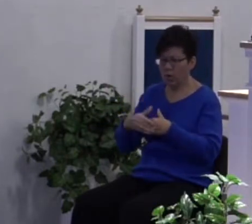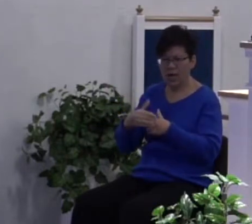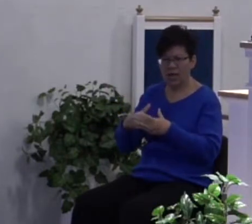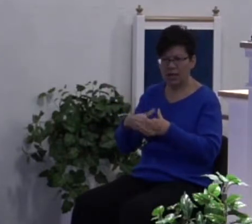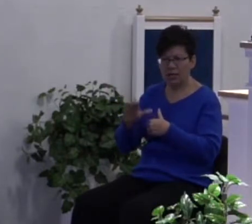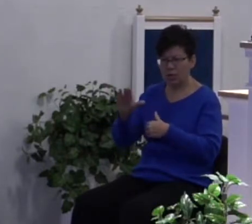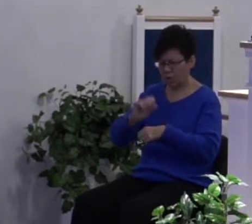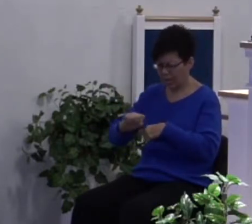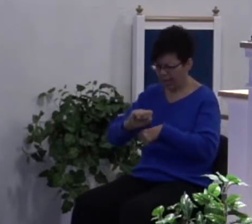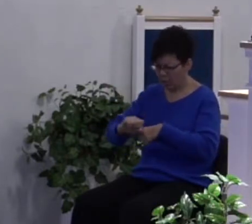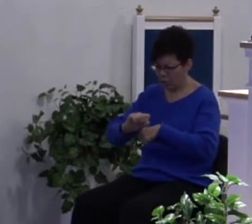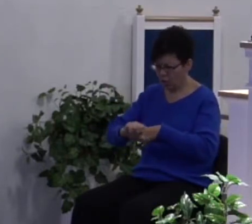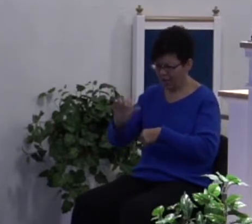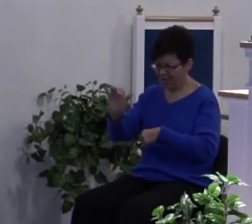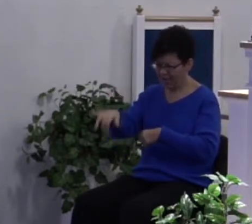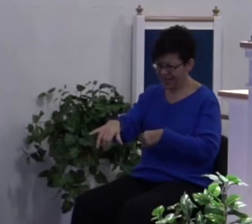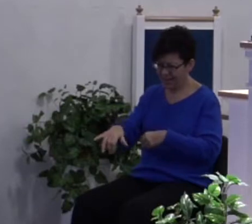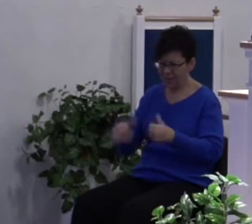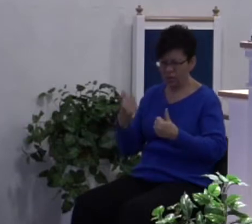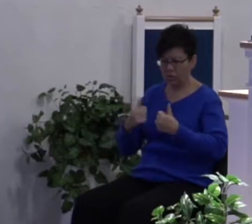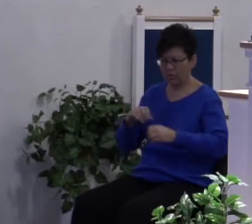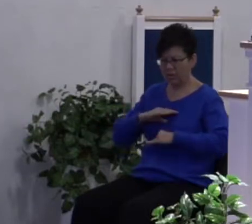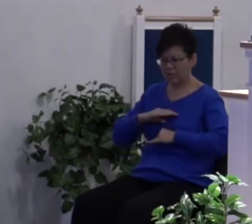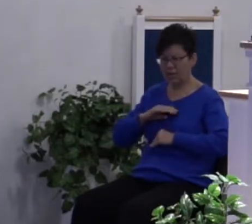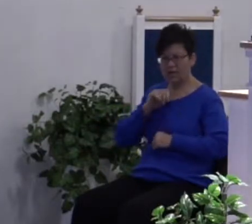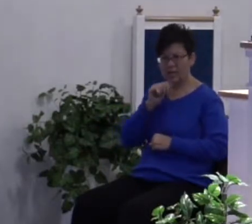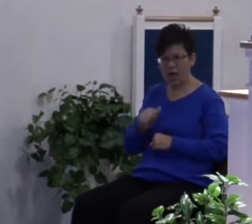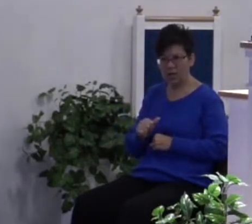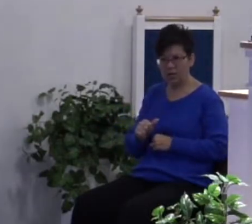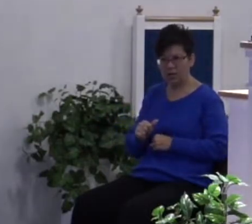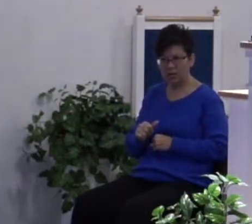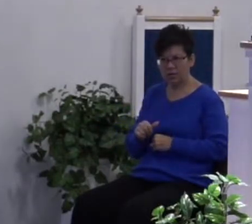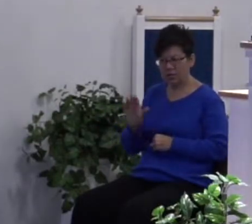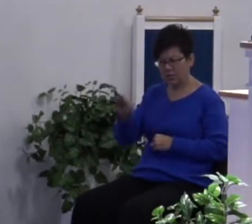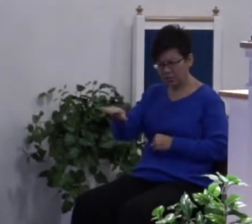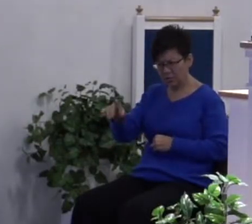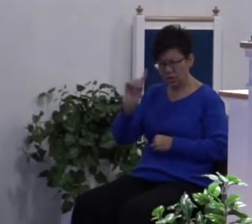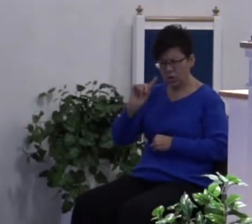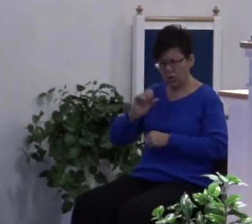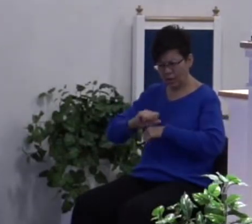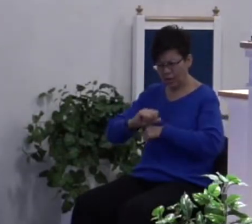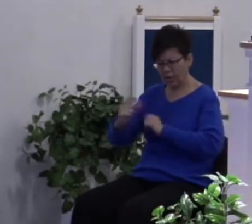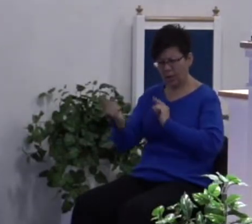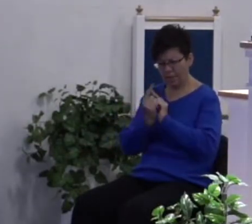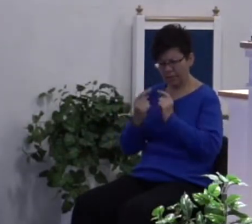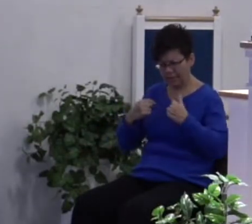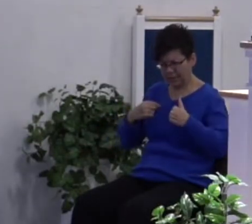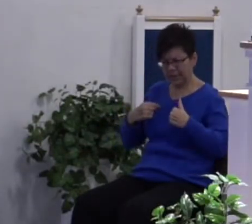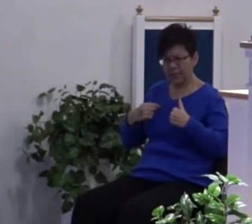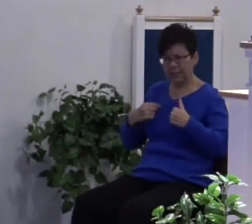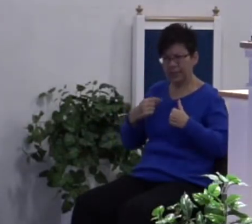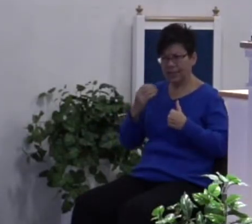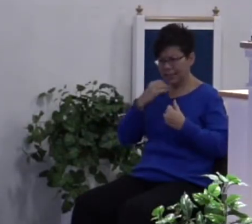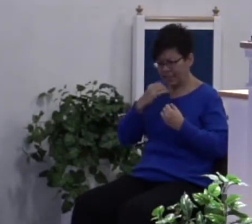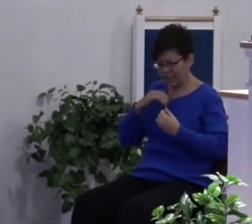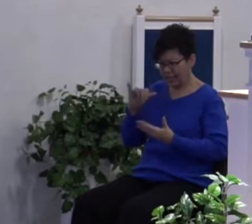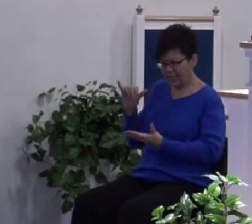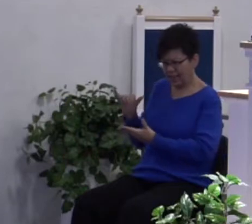labor for that which satisfieth not. Hearken diligently unto me and eat that ye,